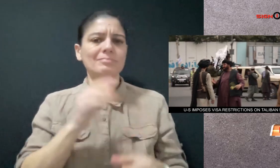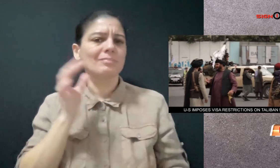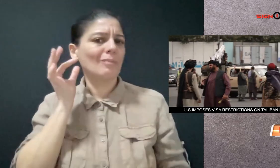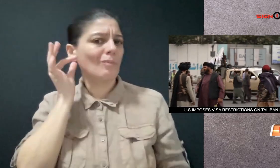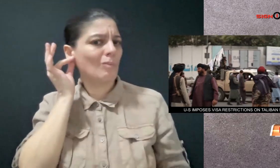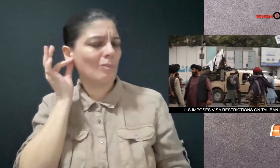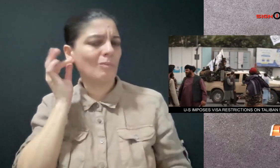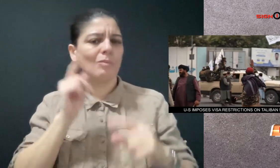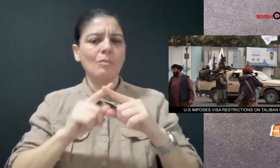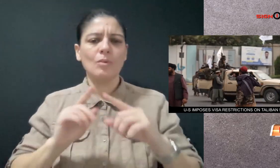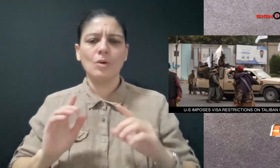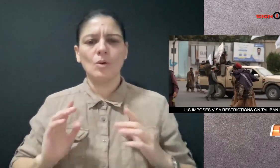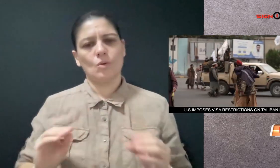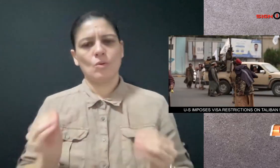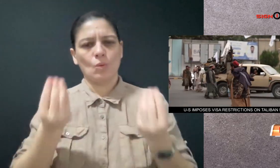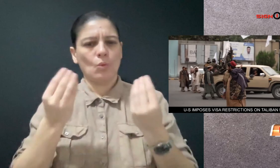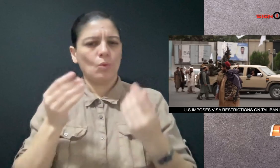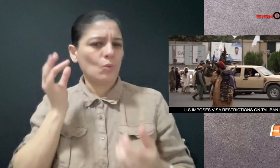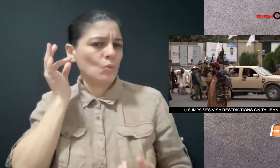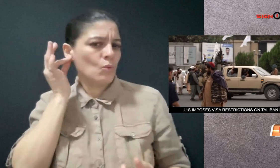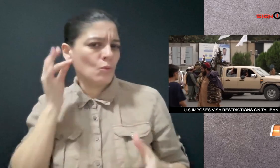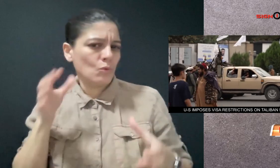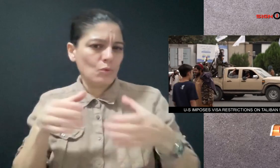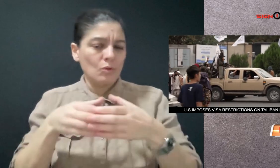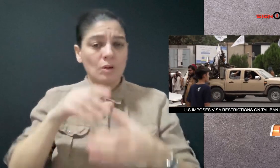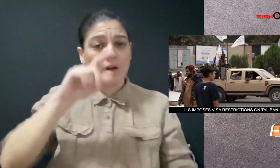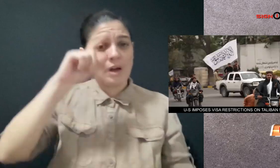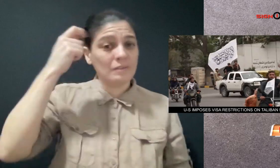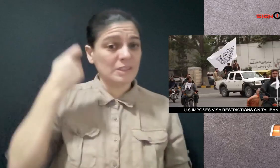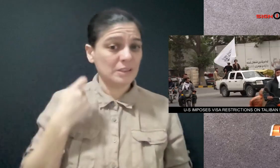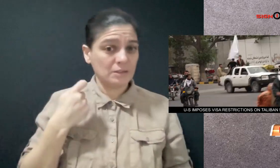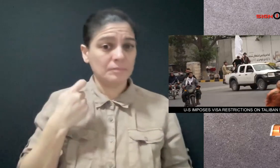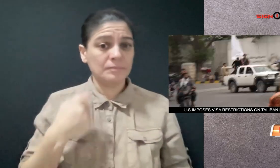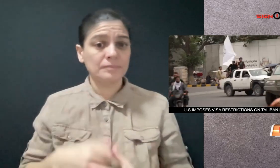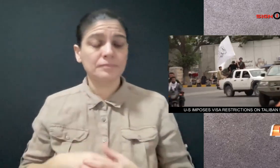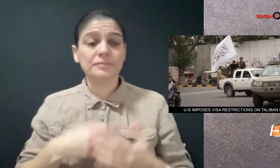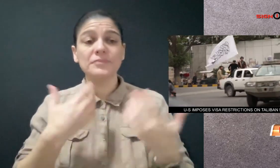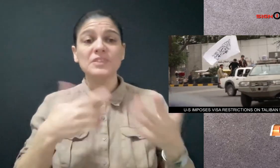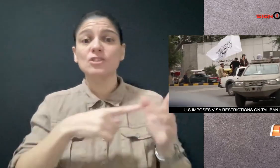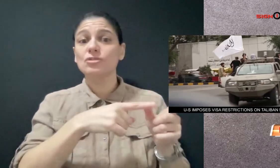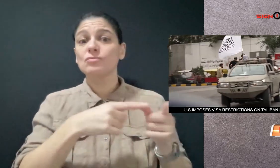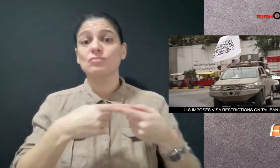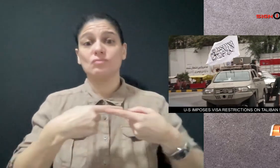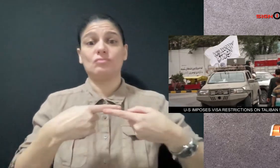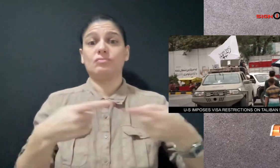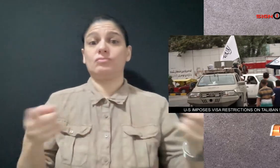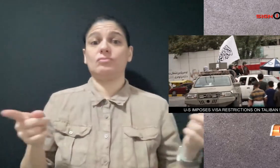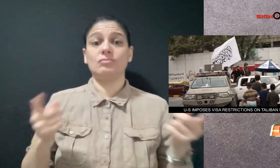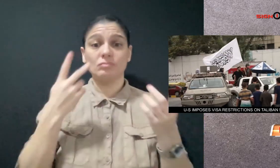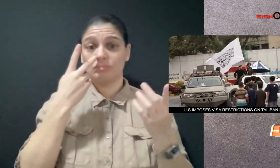visa restrictions on Taliban members involved in the repression of women and girls in Afghanistan.